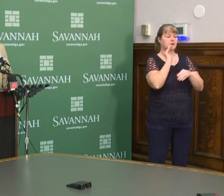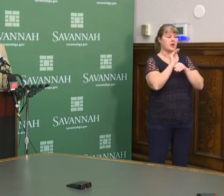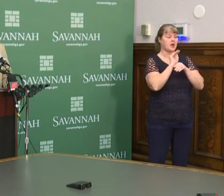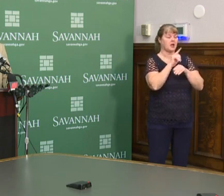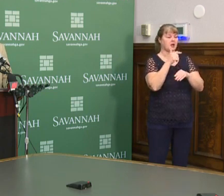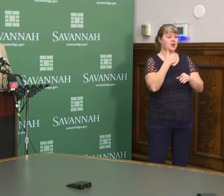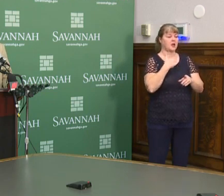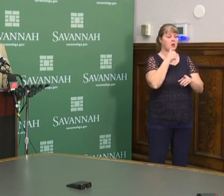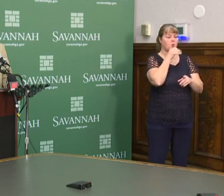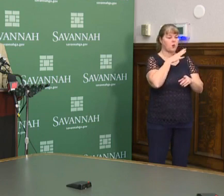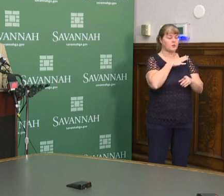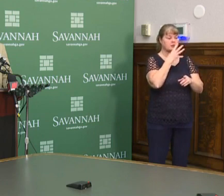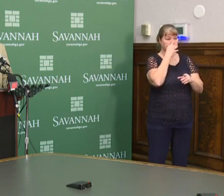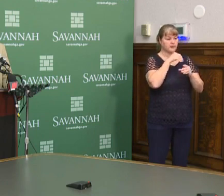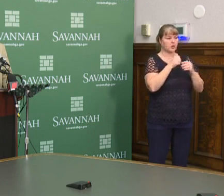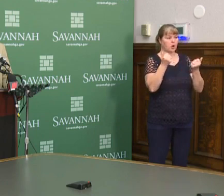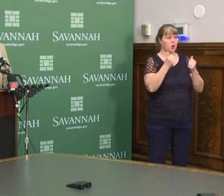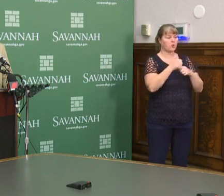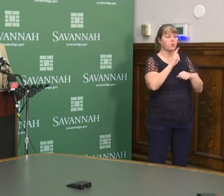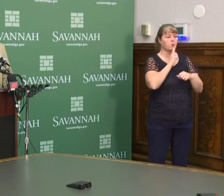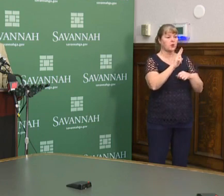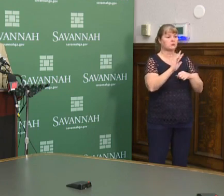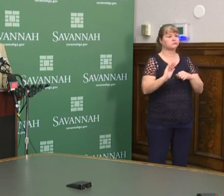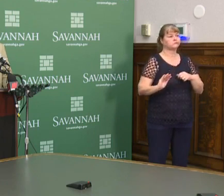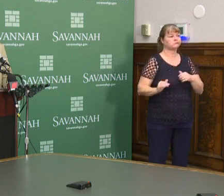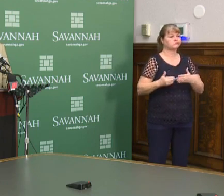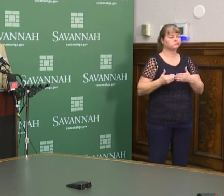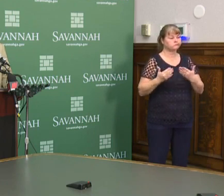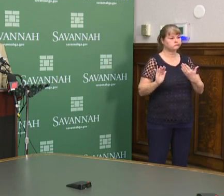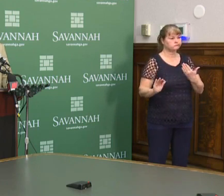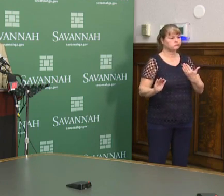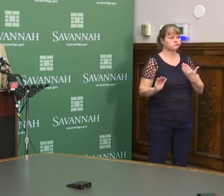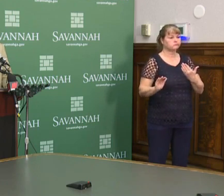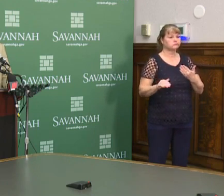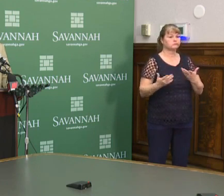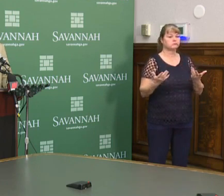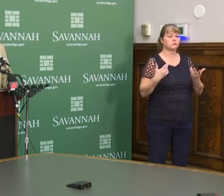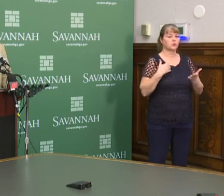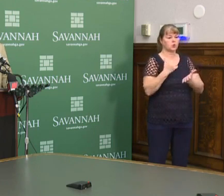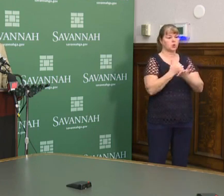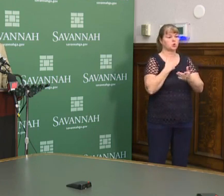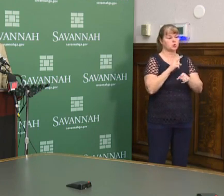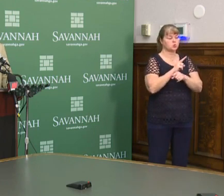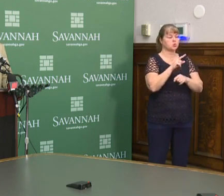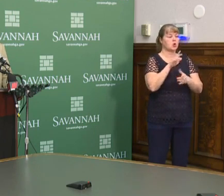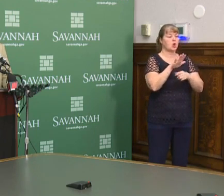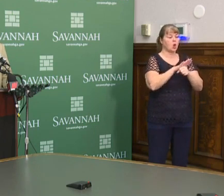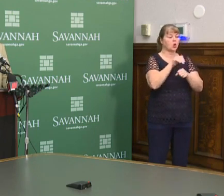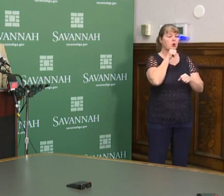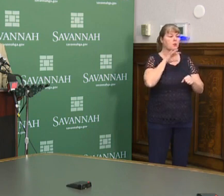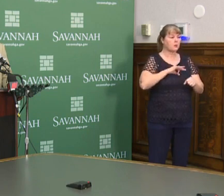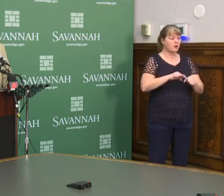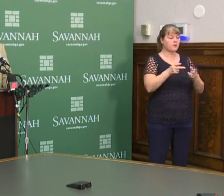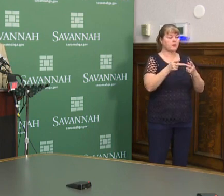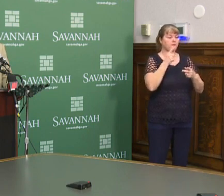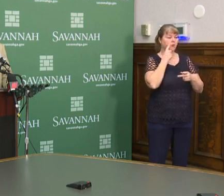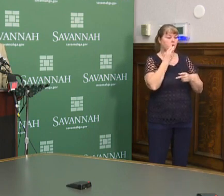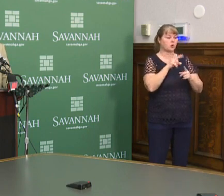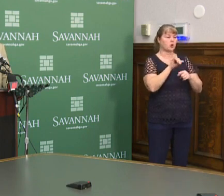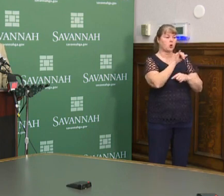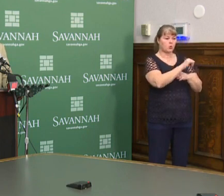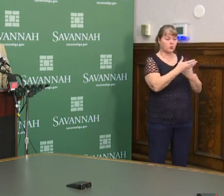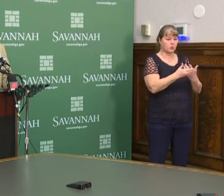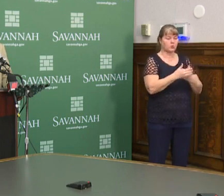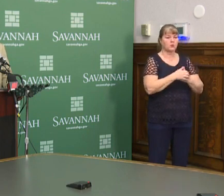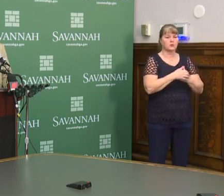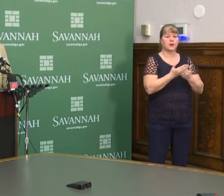um, you know, sleeping in the car with a three year old and we were able to utilize some local nonprofits to get her placed. Again,